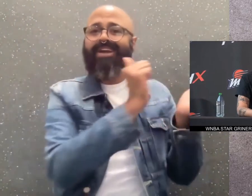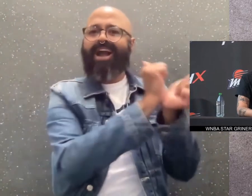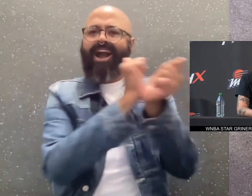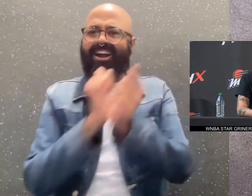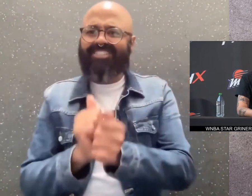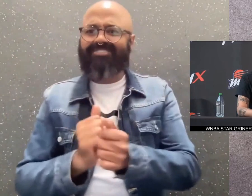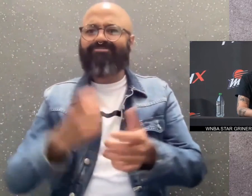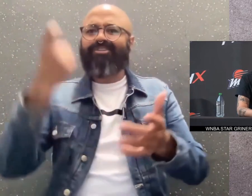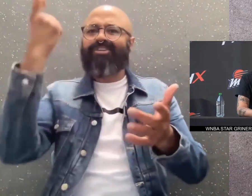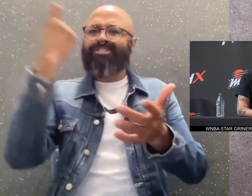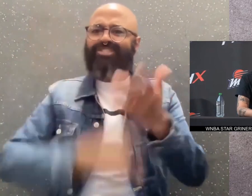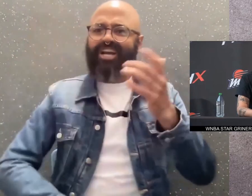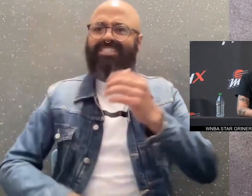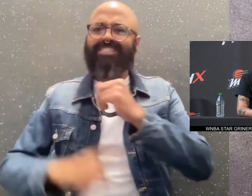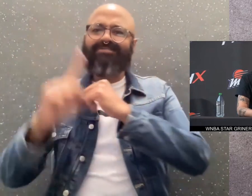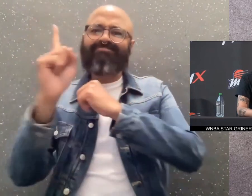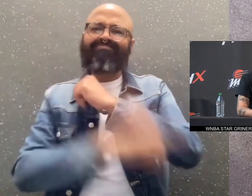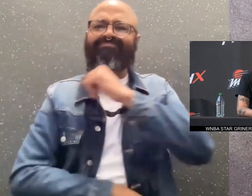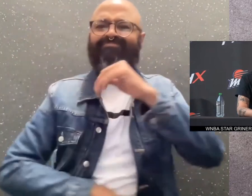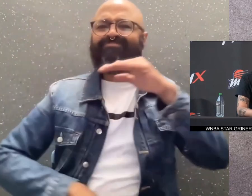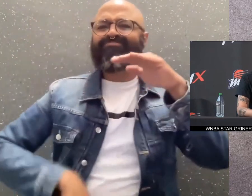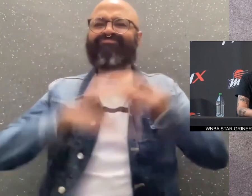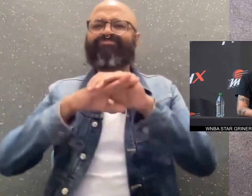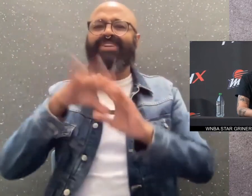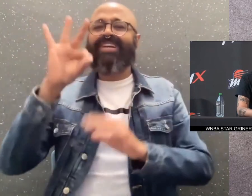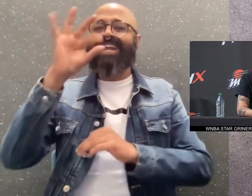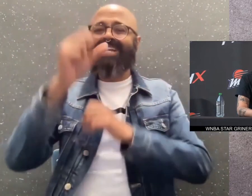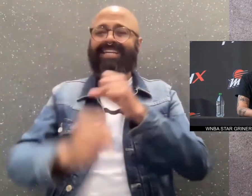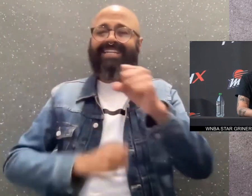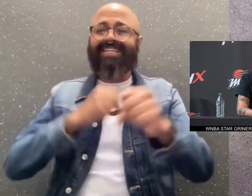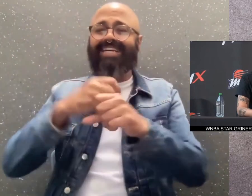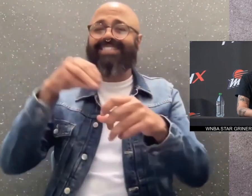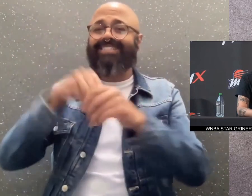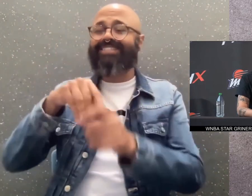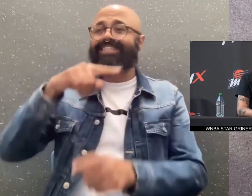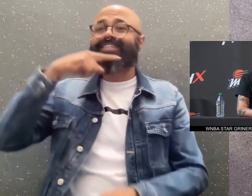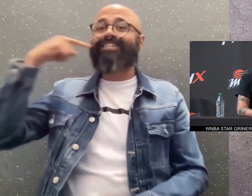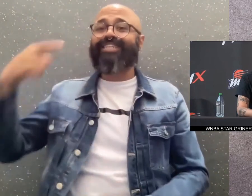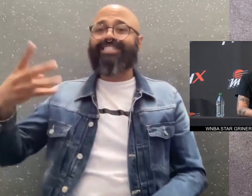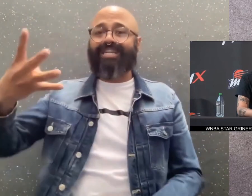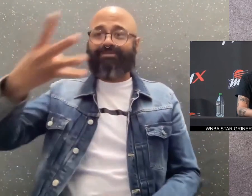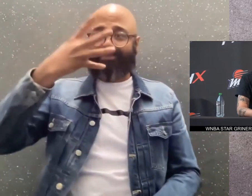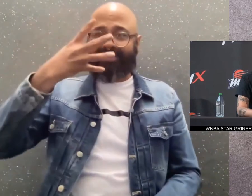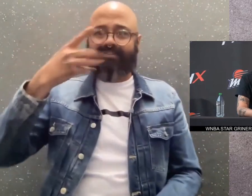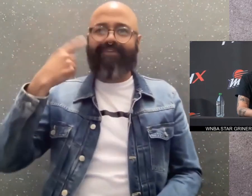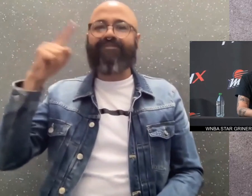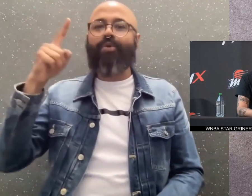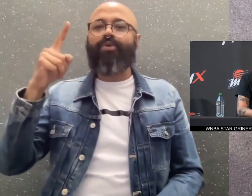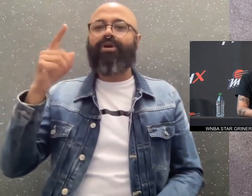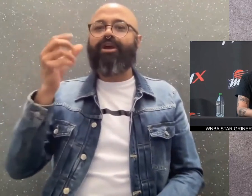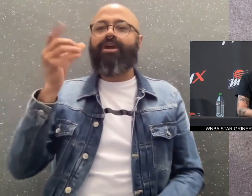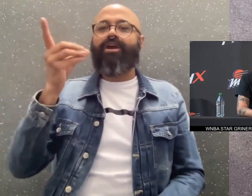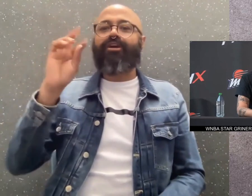If you recall, she was arrested, charged, and sentenced to nine years in a Russian prison for drug smuggling.